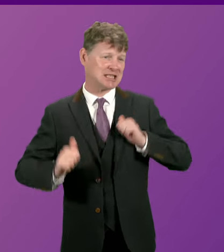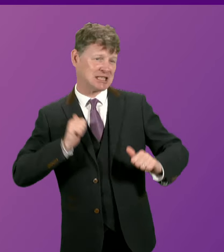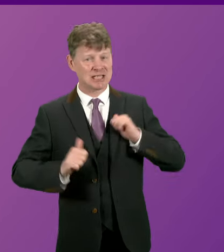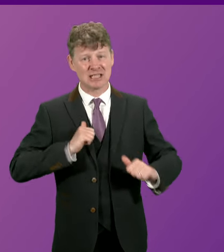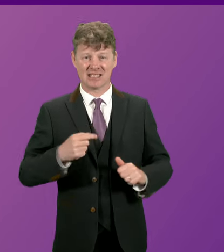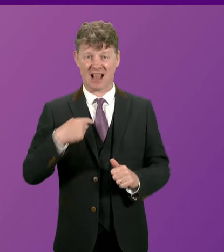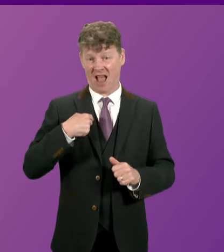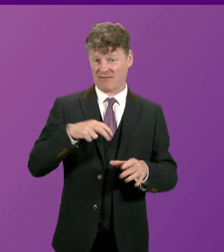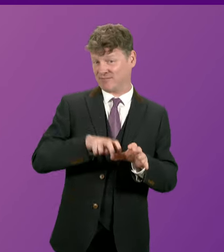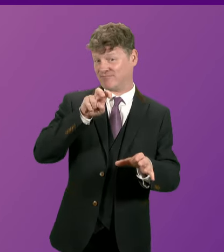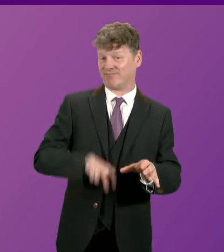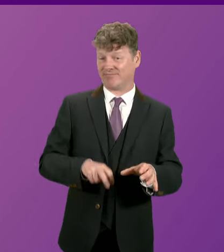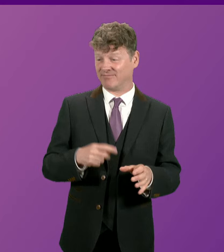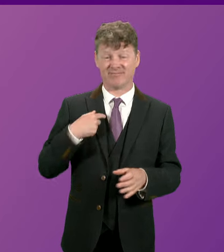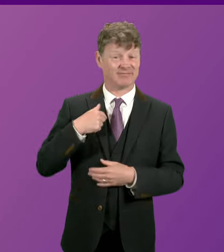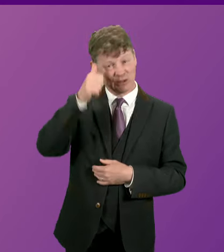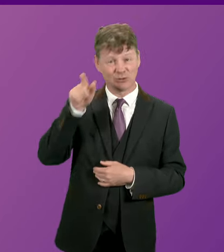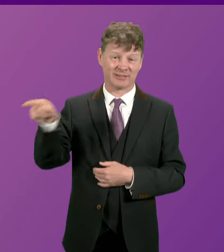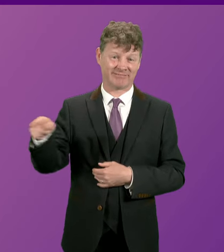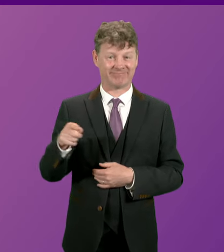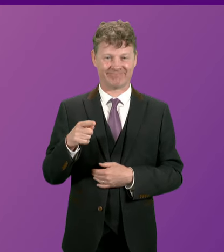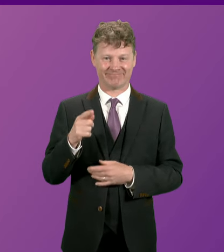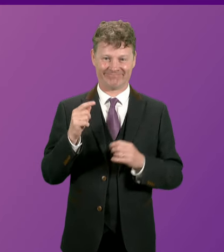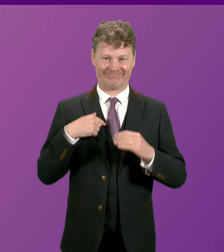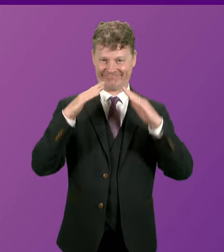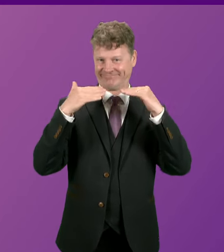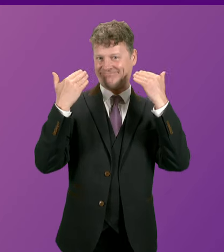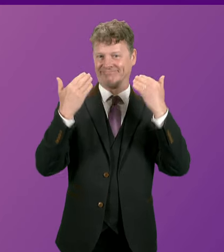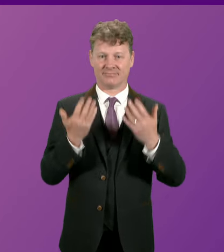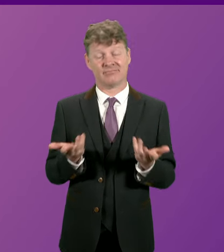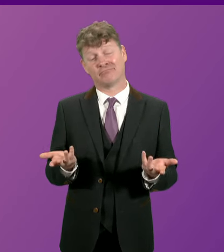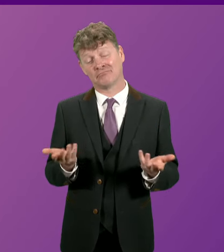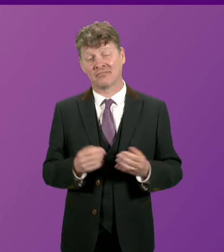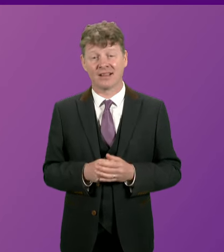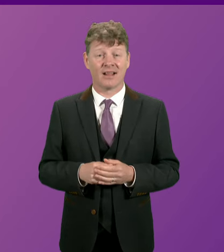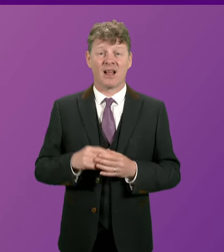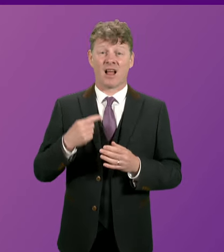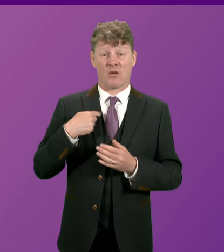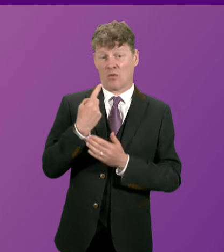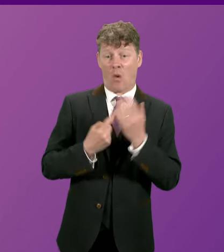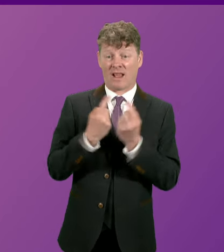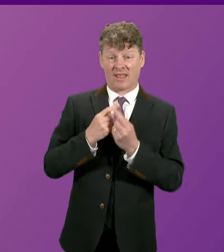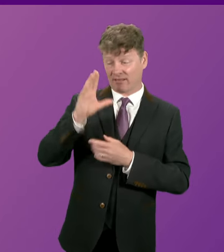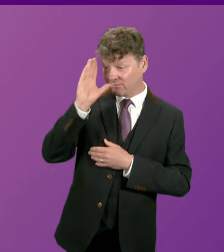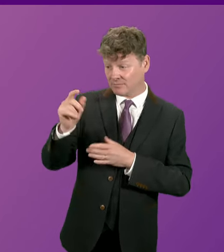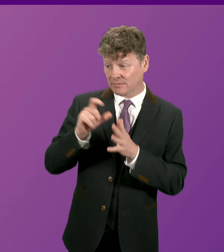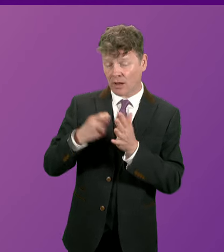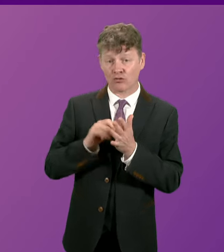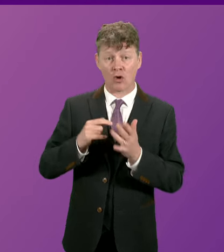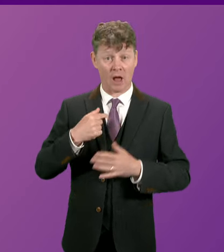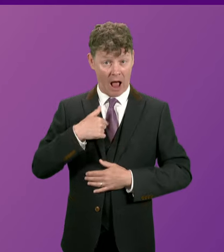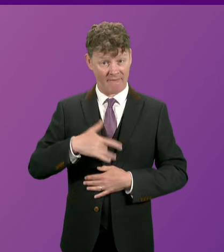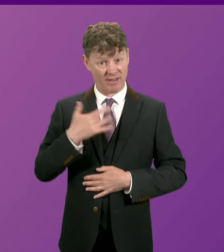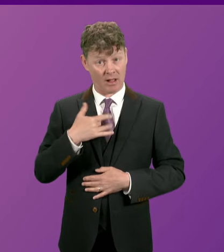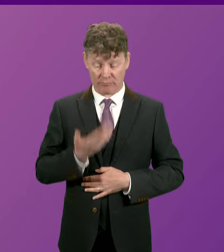I am in and of course made that statement on Monday. The only exception I would take to Douglas Ross is no, don't feel disgraced at all. I'm